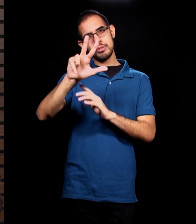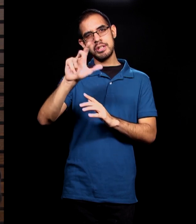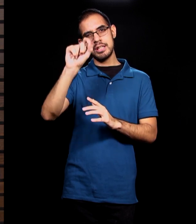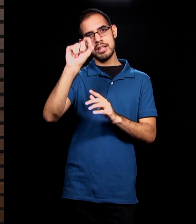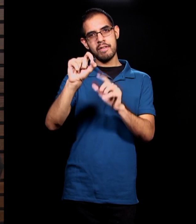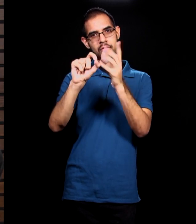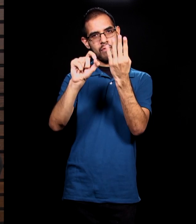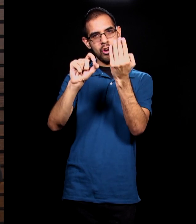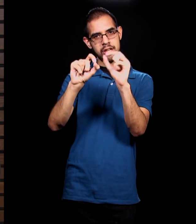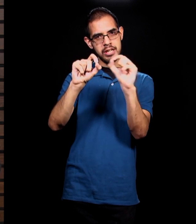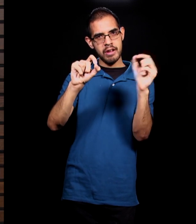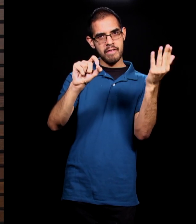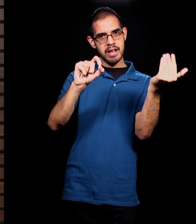people call it the first gospel.